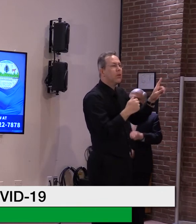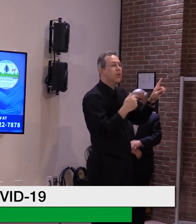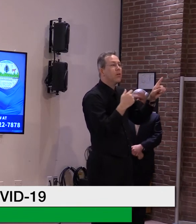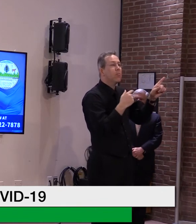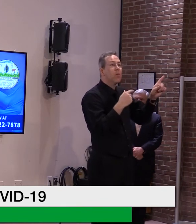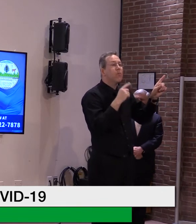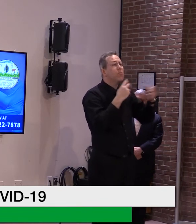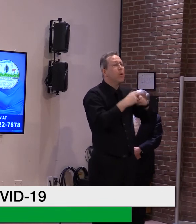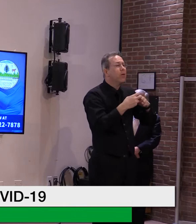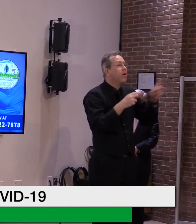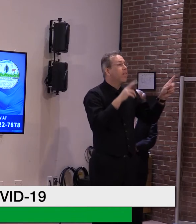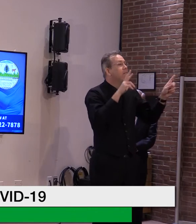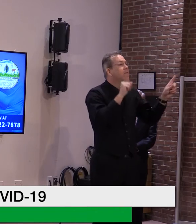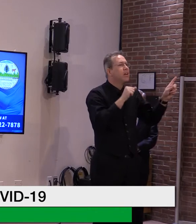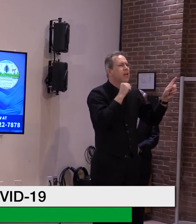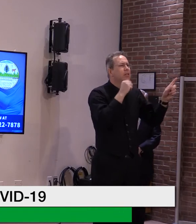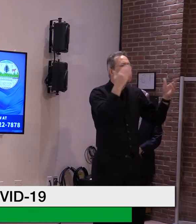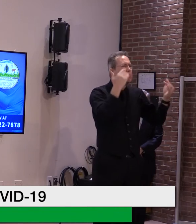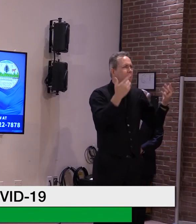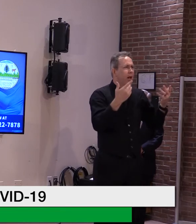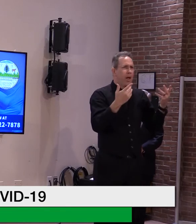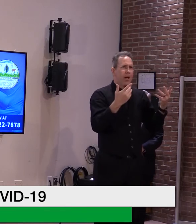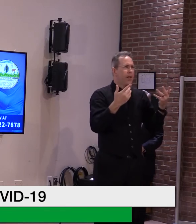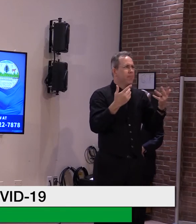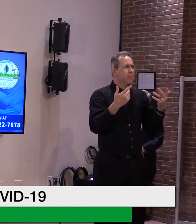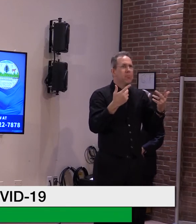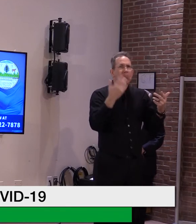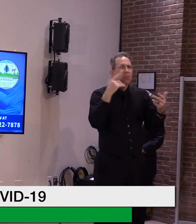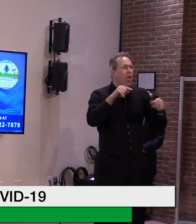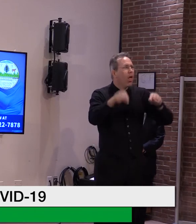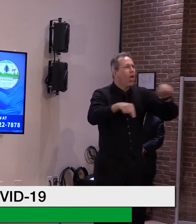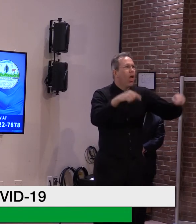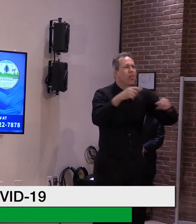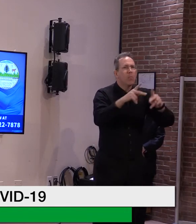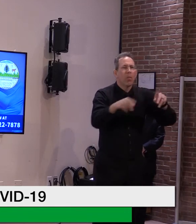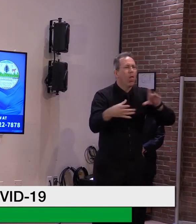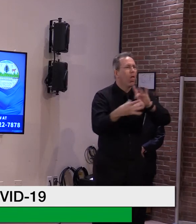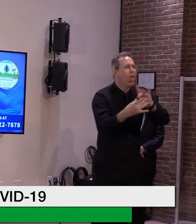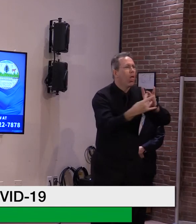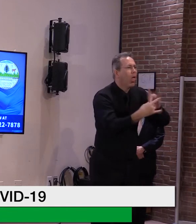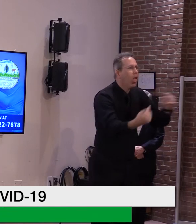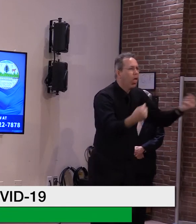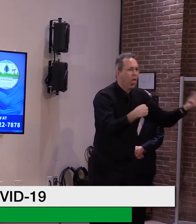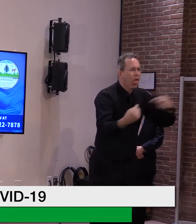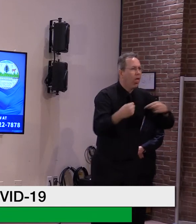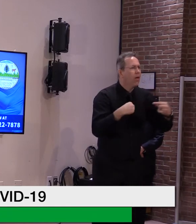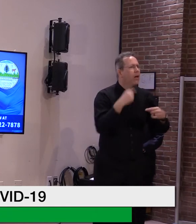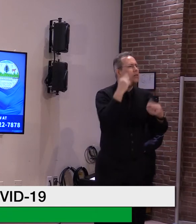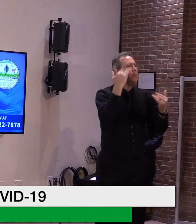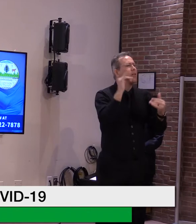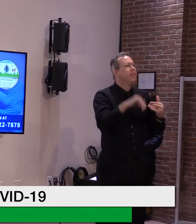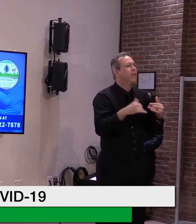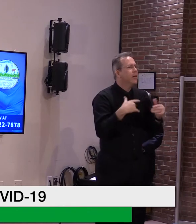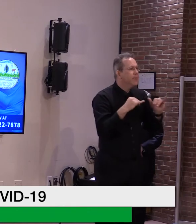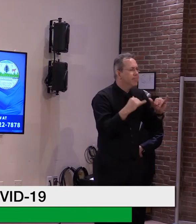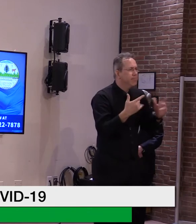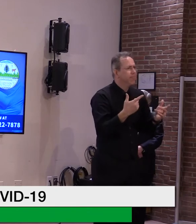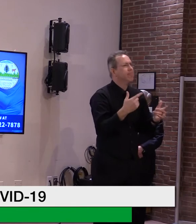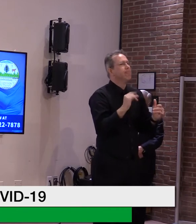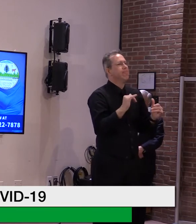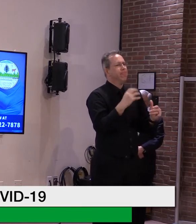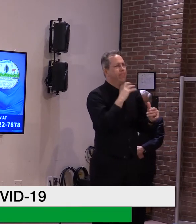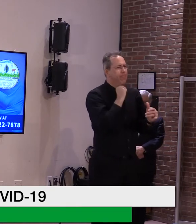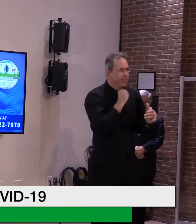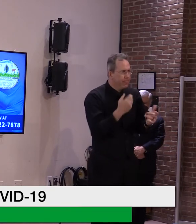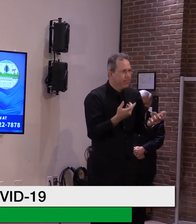actually tie in with any other state record system. Um, and we had numerous communications actually